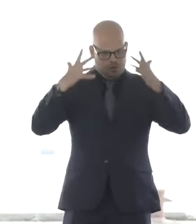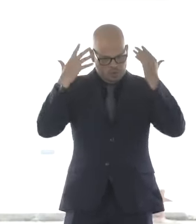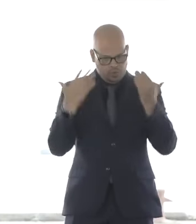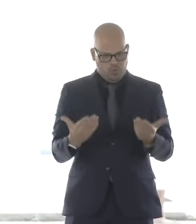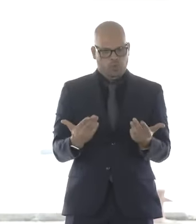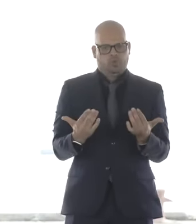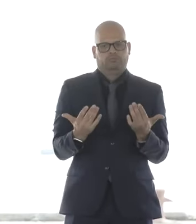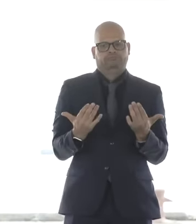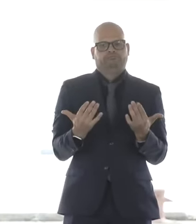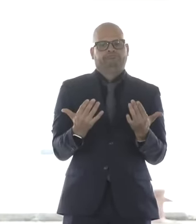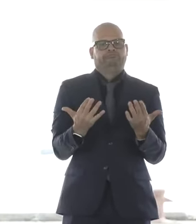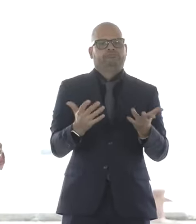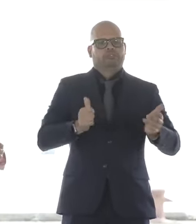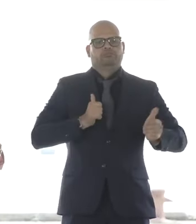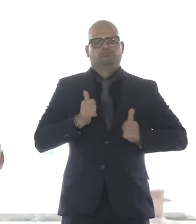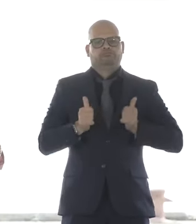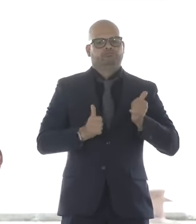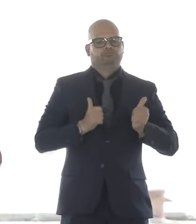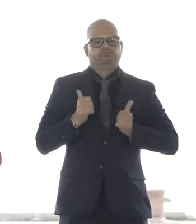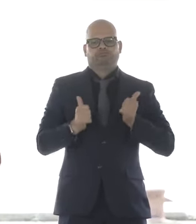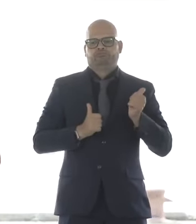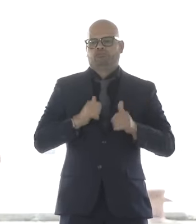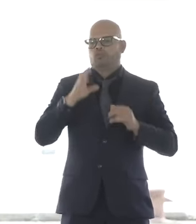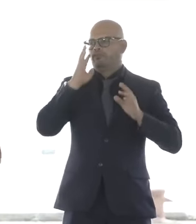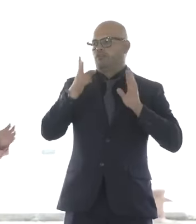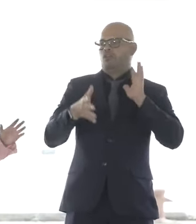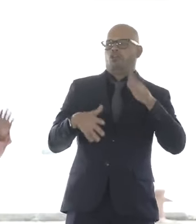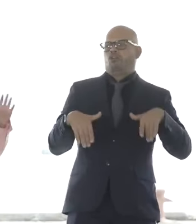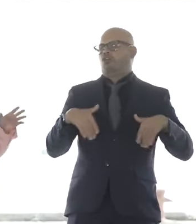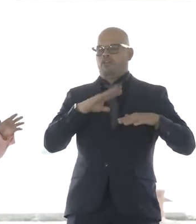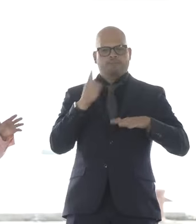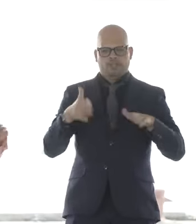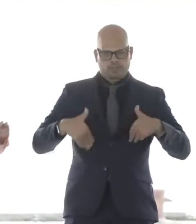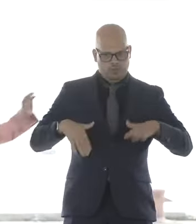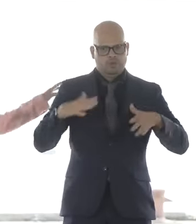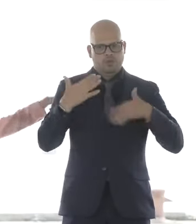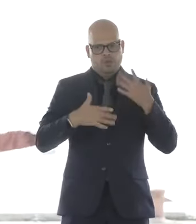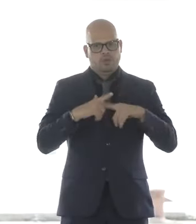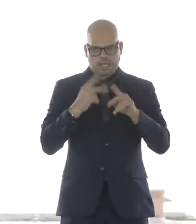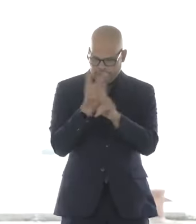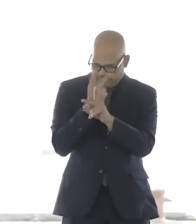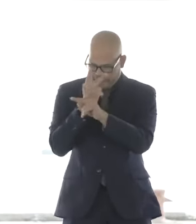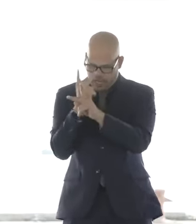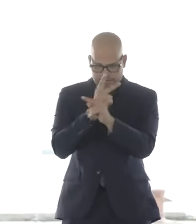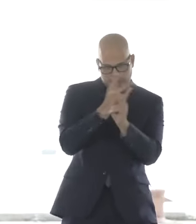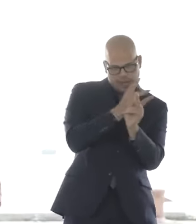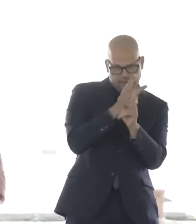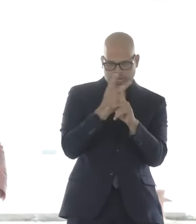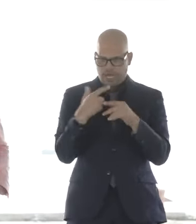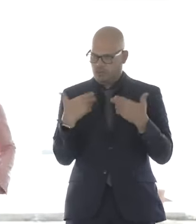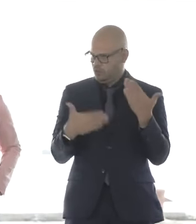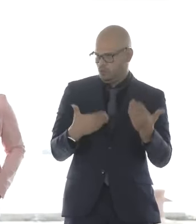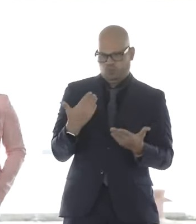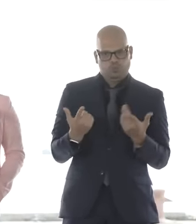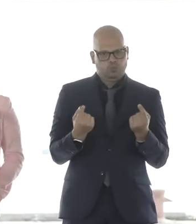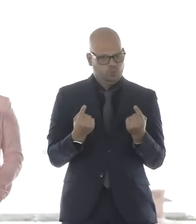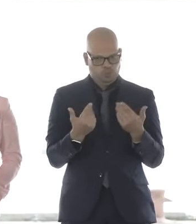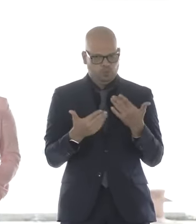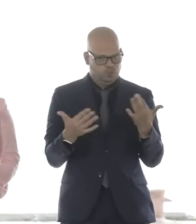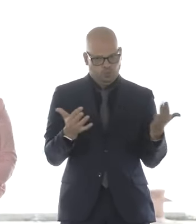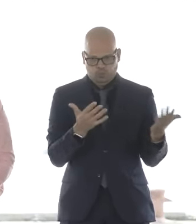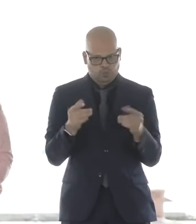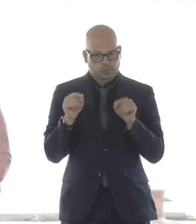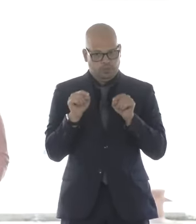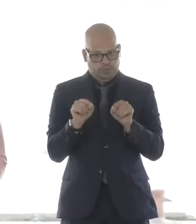tenacious. We're creative. We never give up, okay? We're going to figure out and get to the bottom of what happened, you know, with the GE, okay?